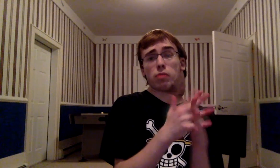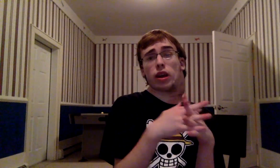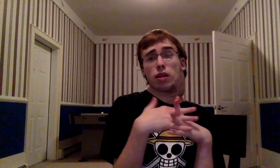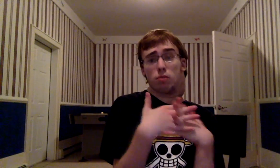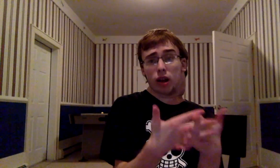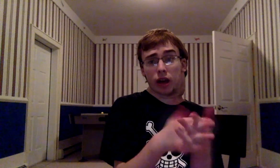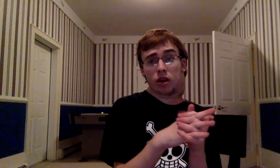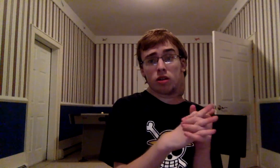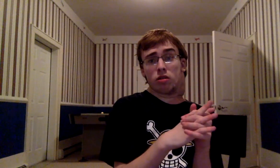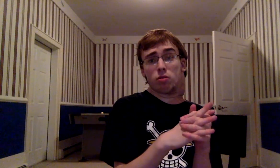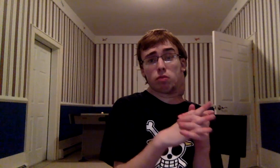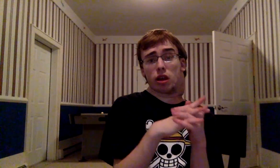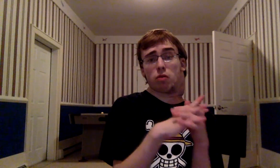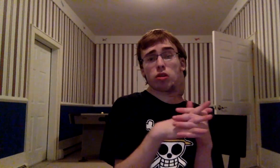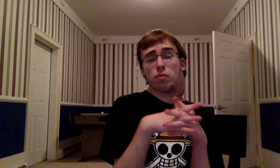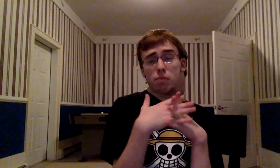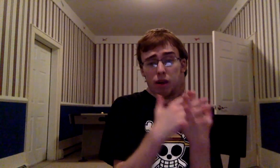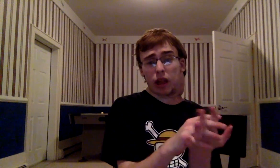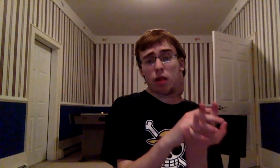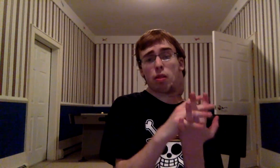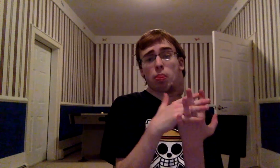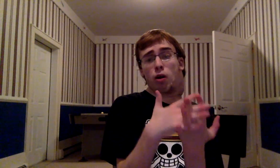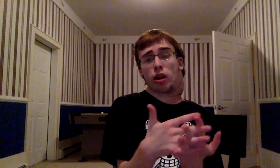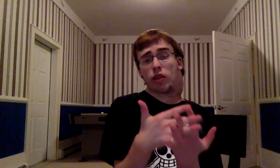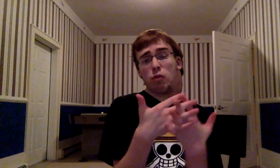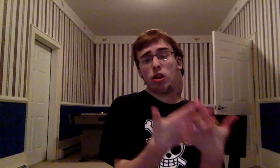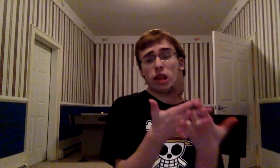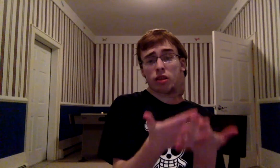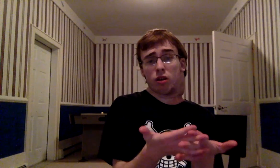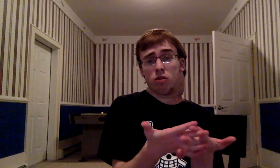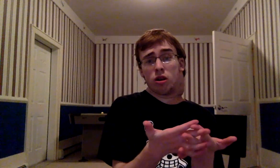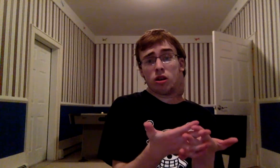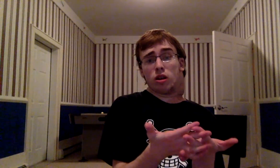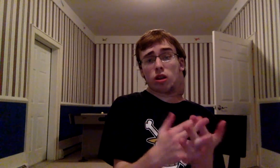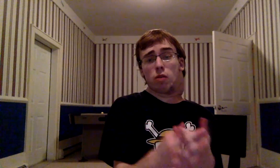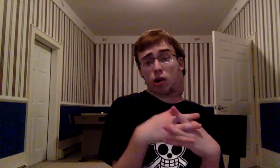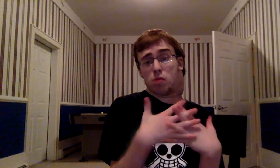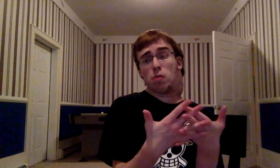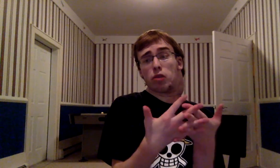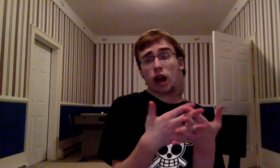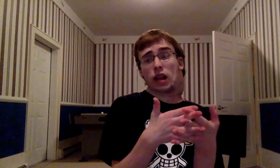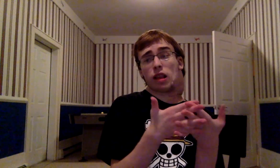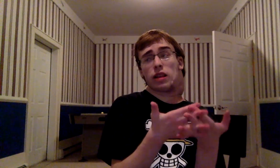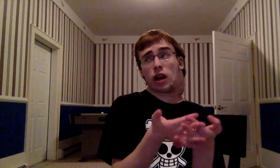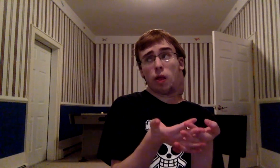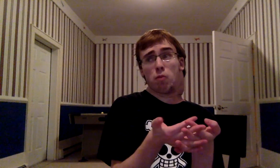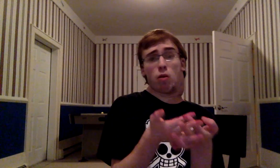making them money Bleach wasn't making enough money They wanted it to So when Kubo was like, I need a couple more